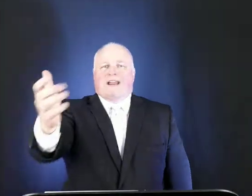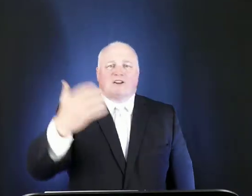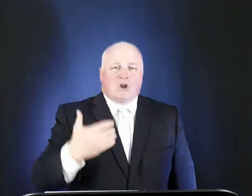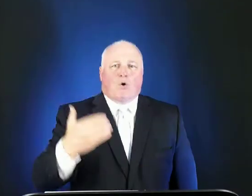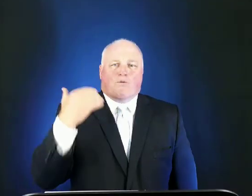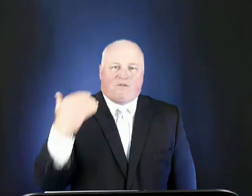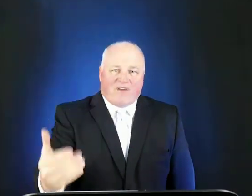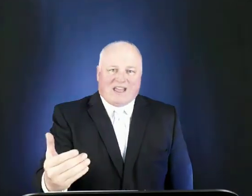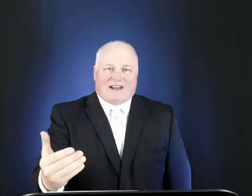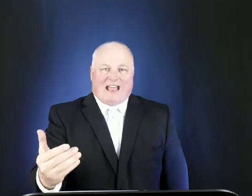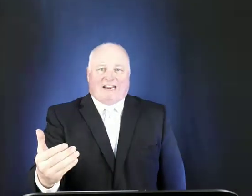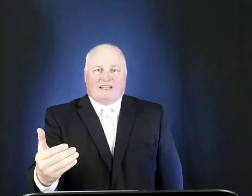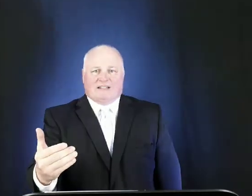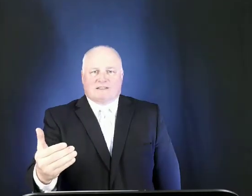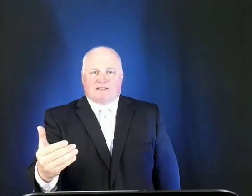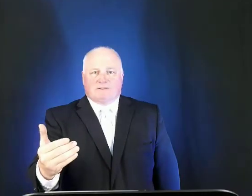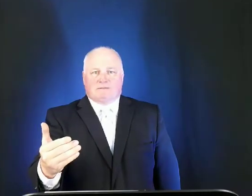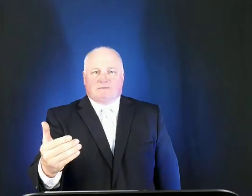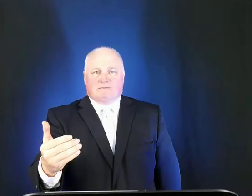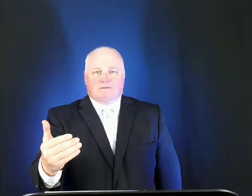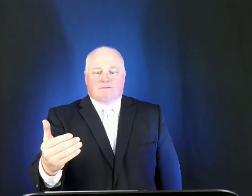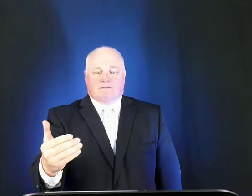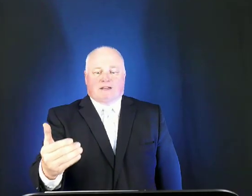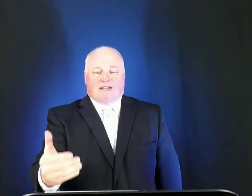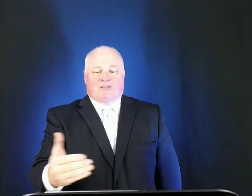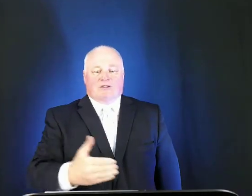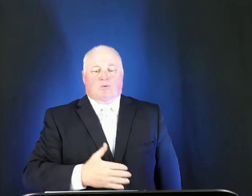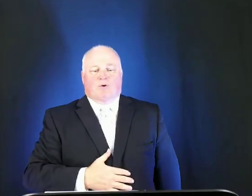don't fit aliens in this world